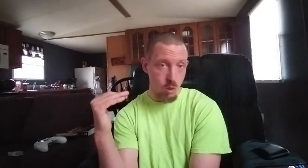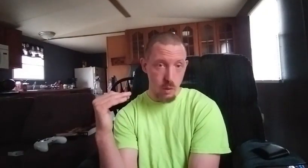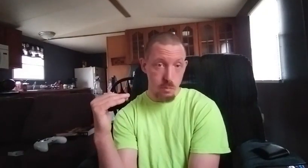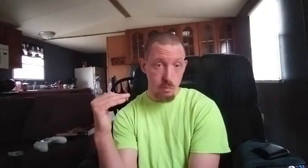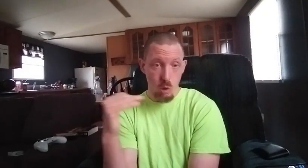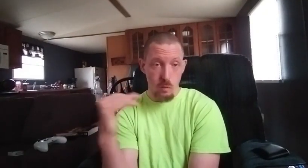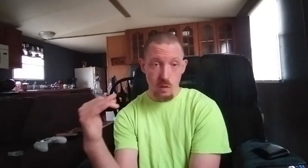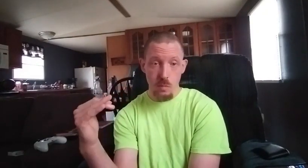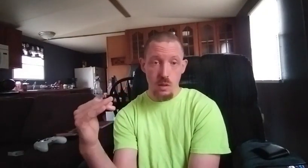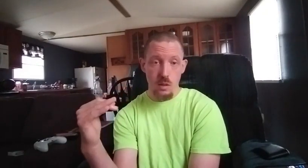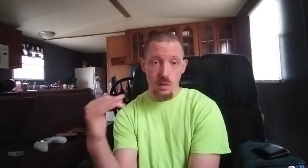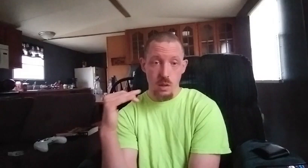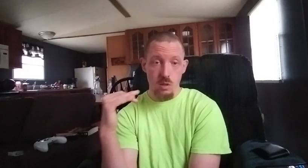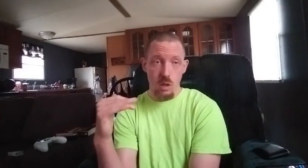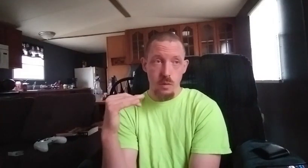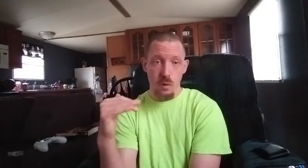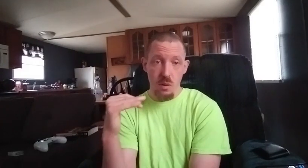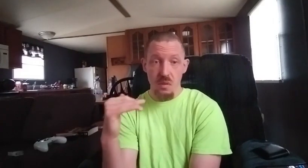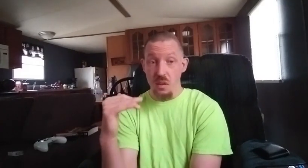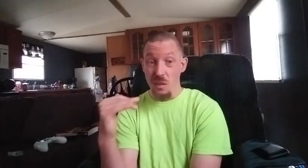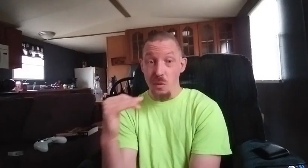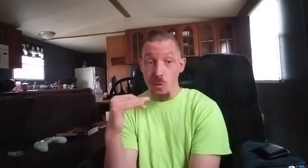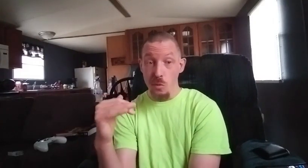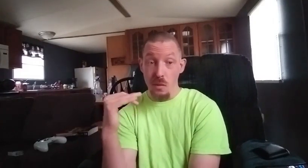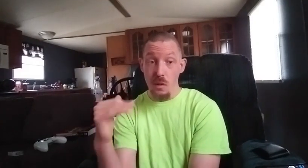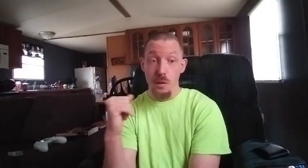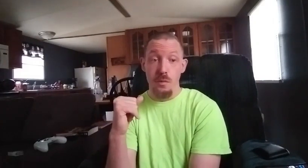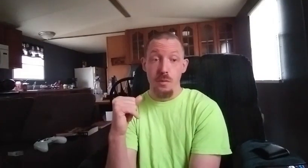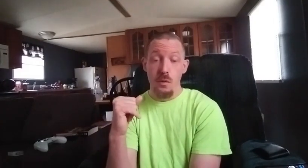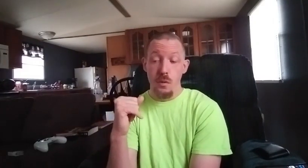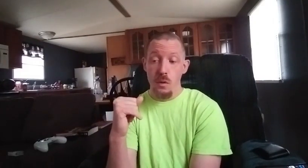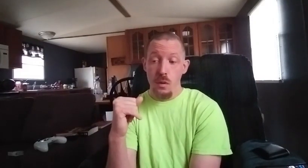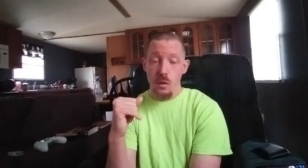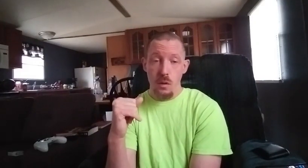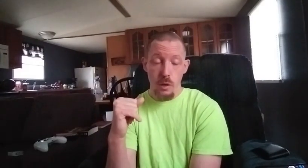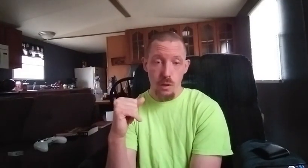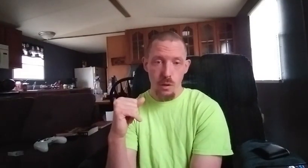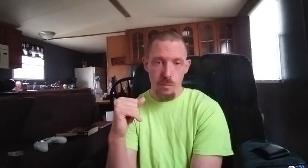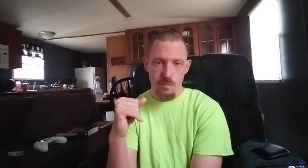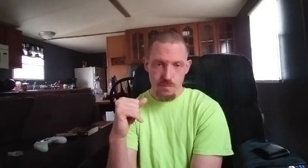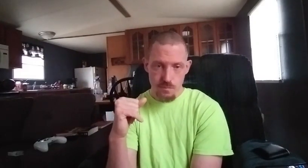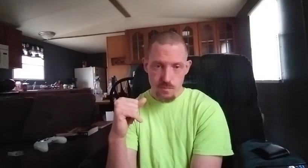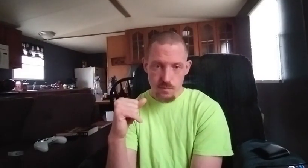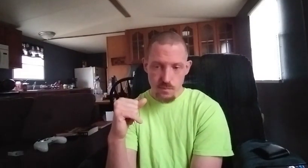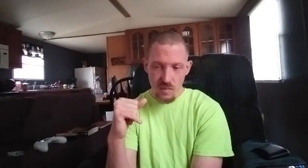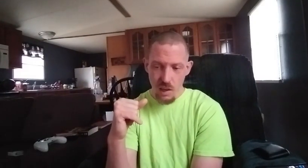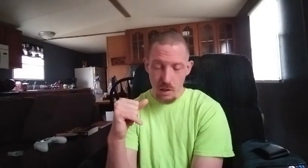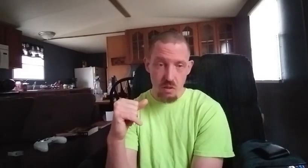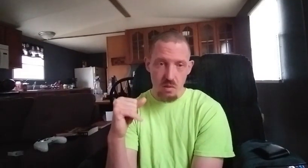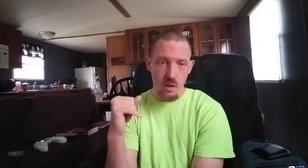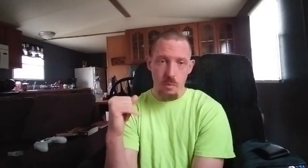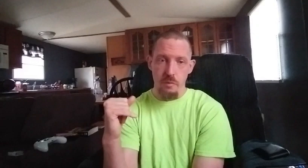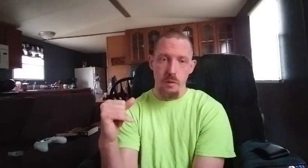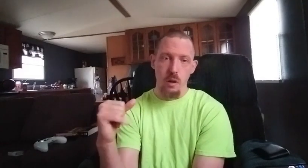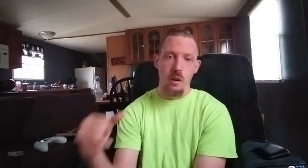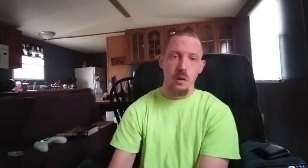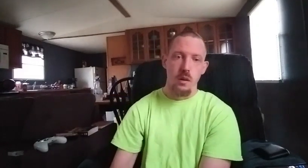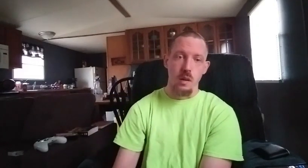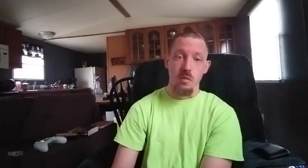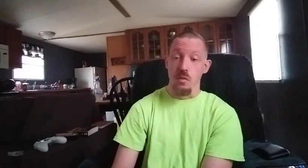what motivates me because I strive for everything I do in life and I guess you say I'm a fighter I guess you